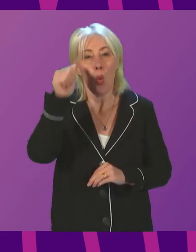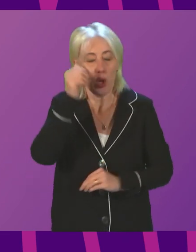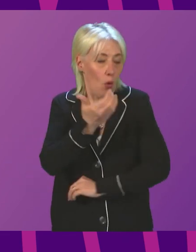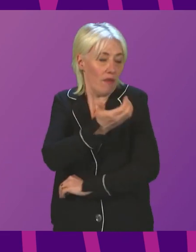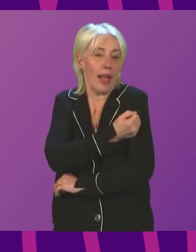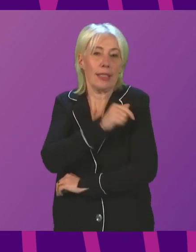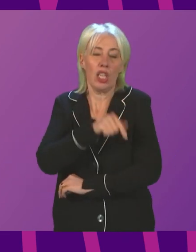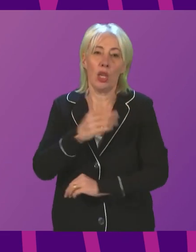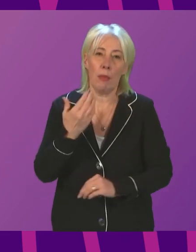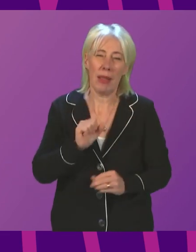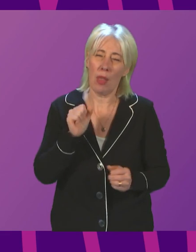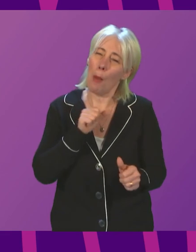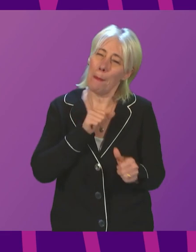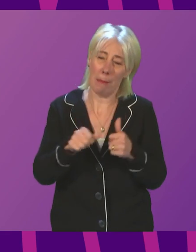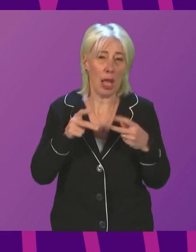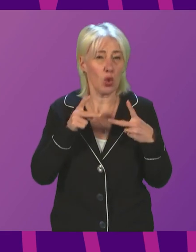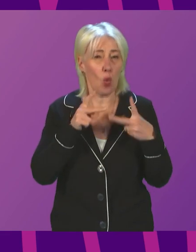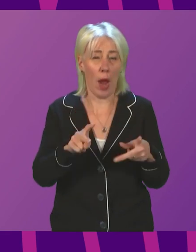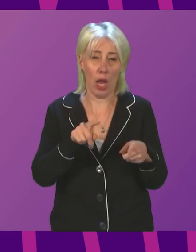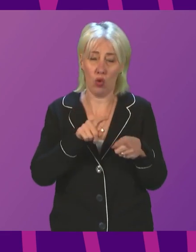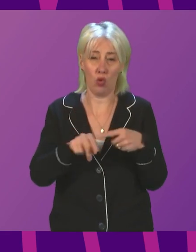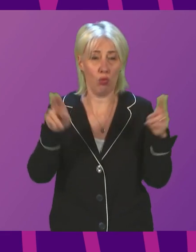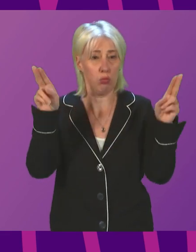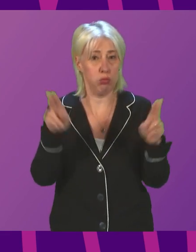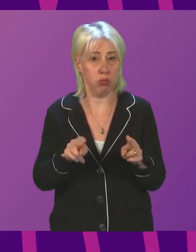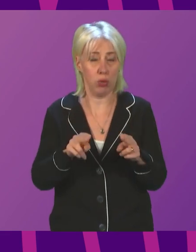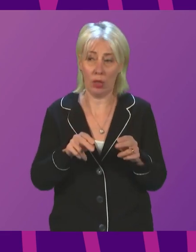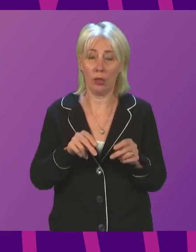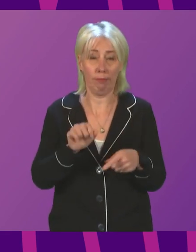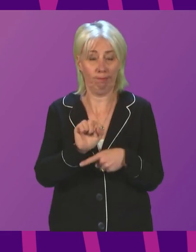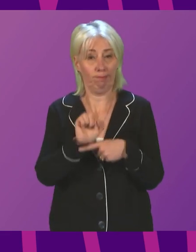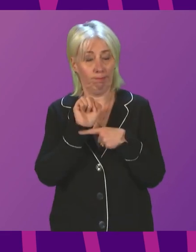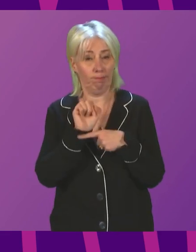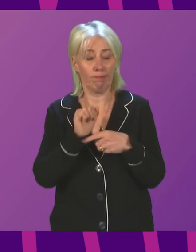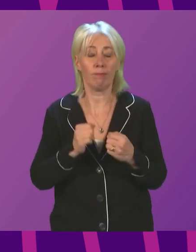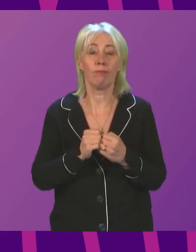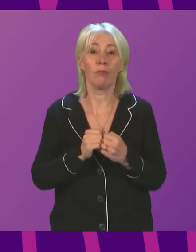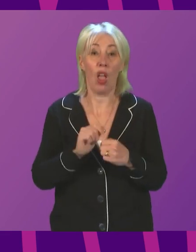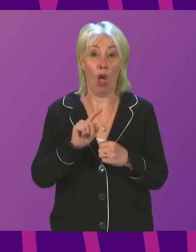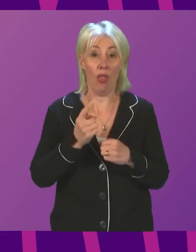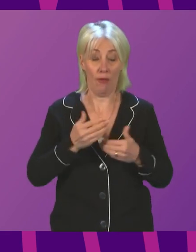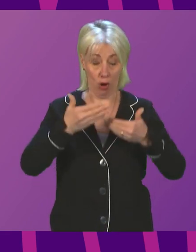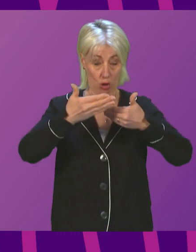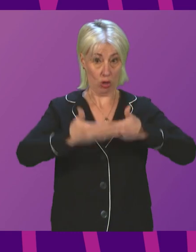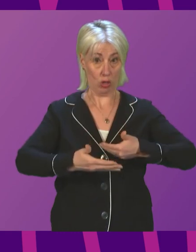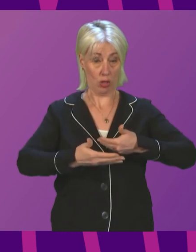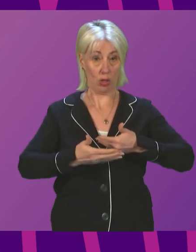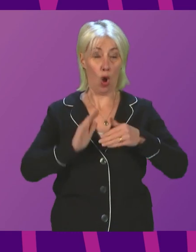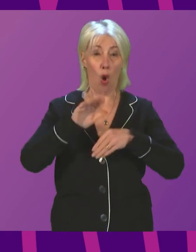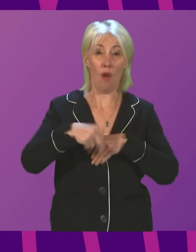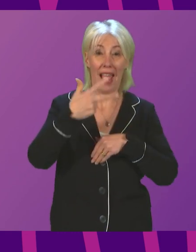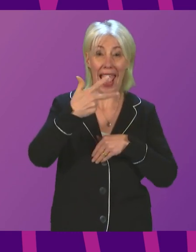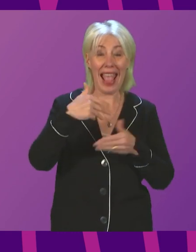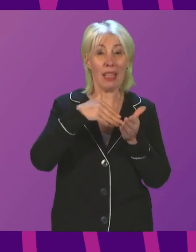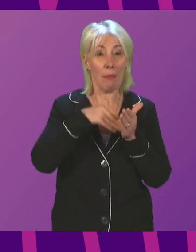proven to be one of our most effective public health interventions against this pandemic. The first phase of the programme delivered more than 8